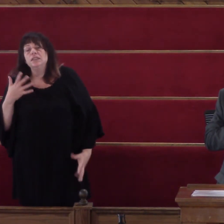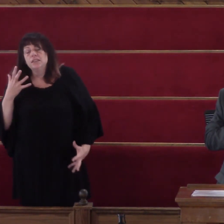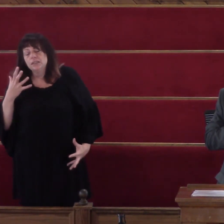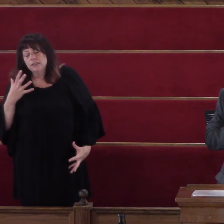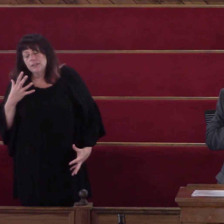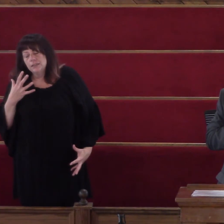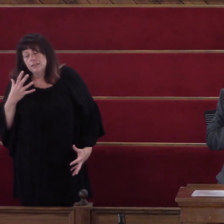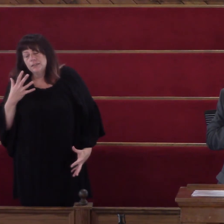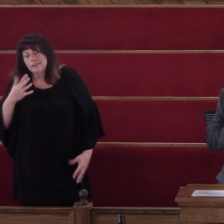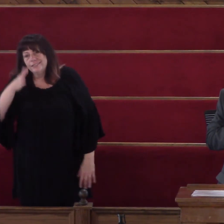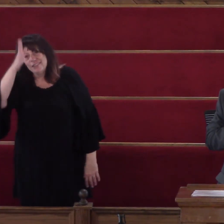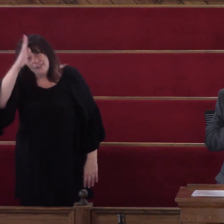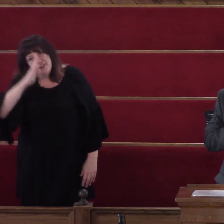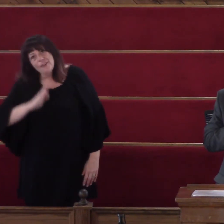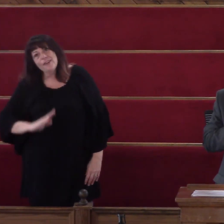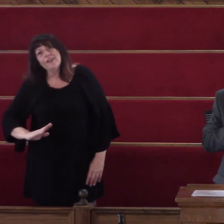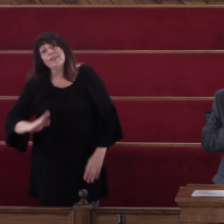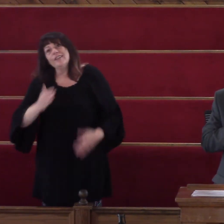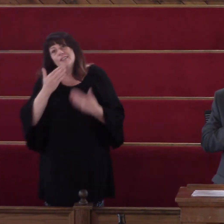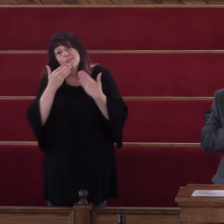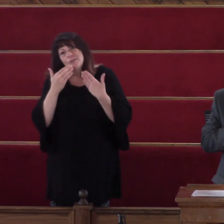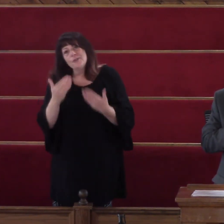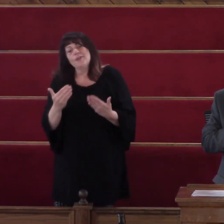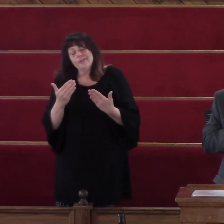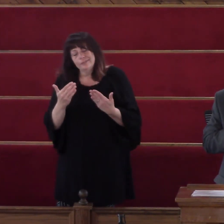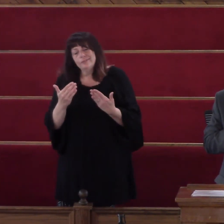God is good